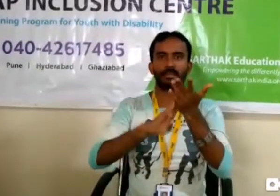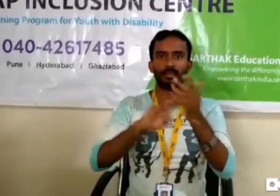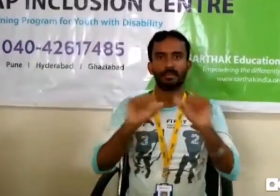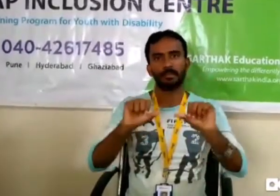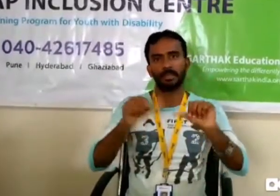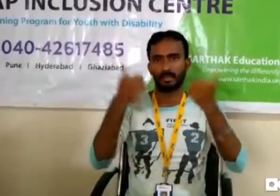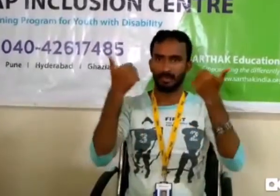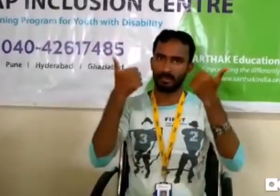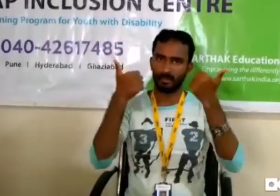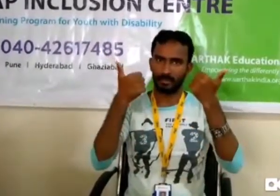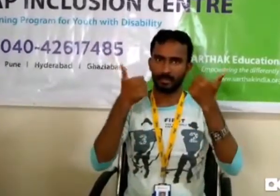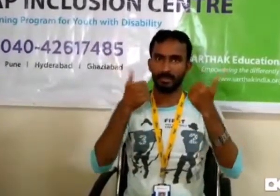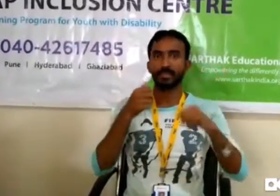I completed B.C.M.